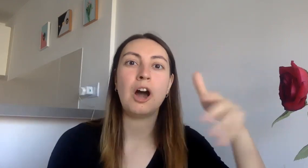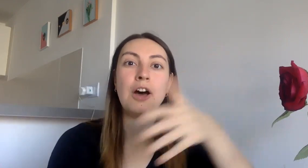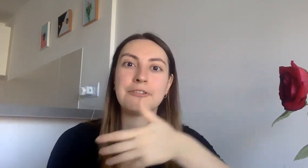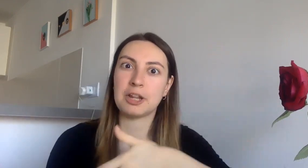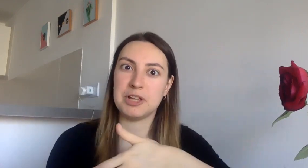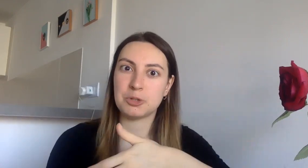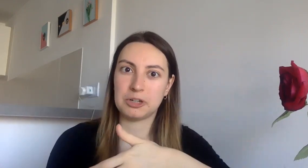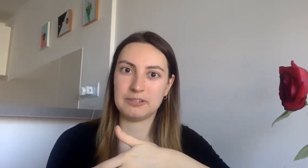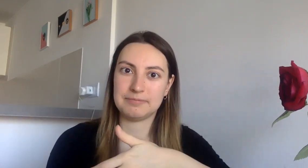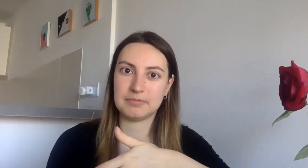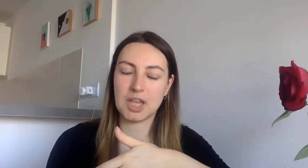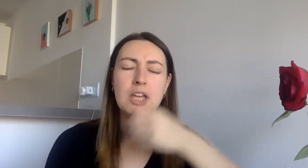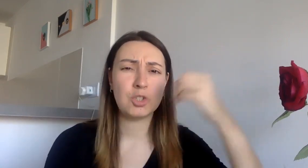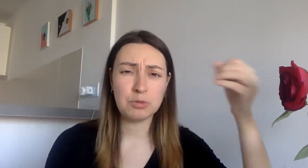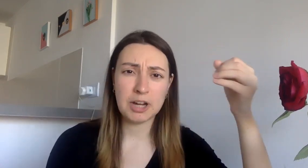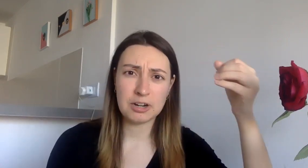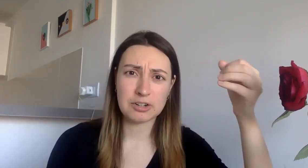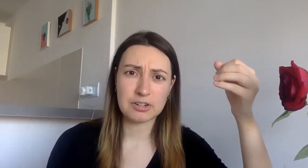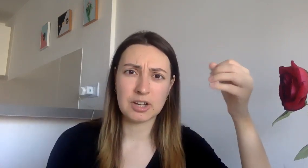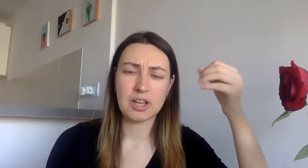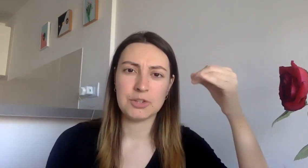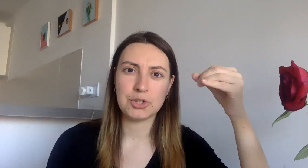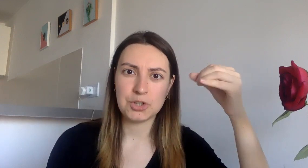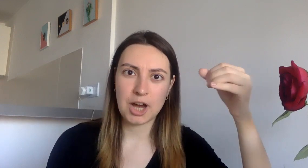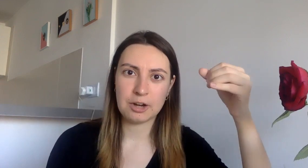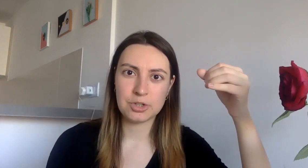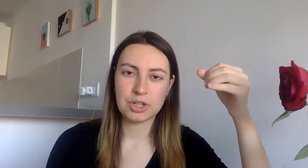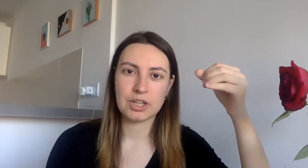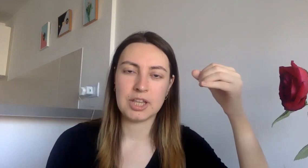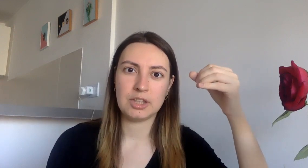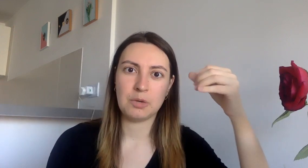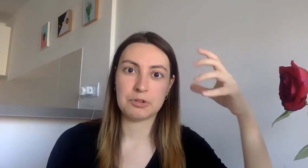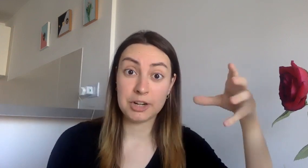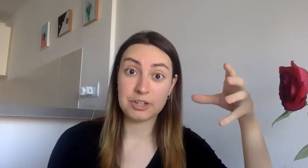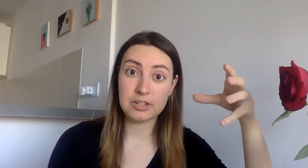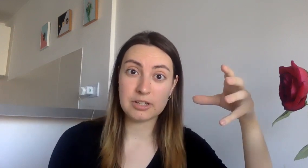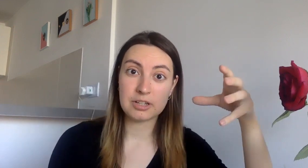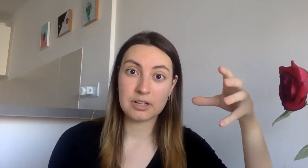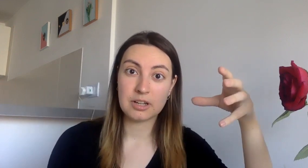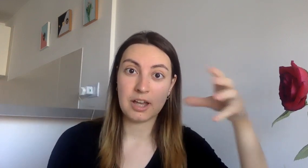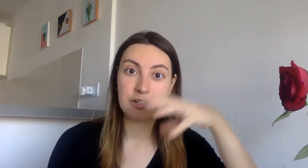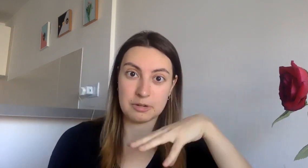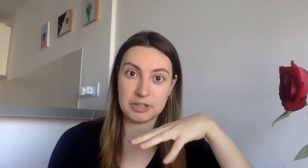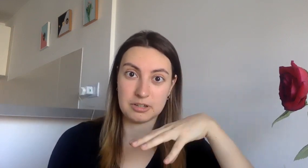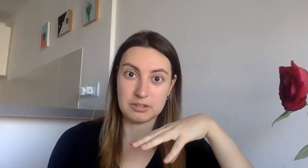other flight mates were. And to my horror, it turned out that they were Russians and a star bengal.